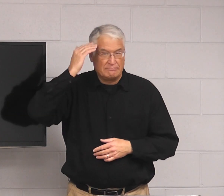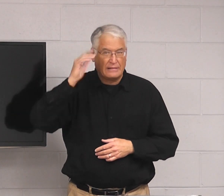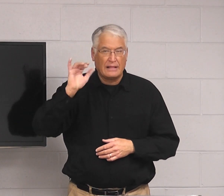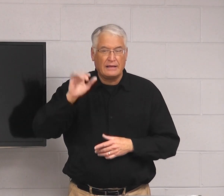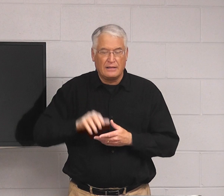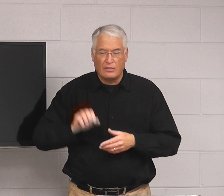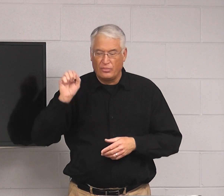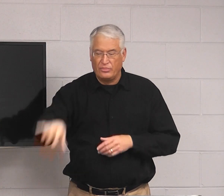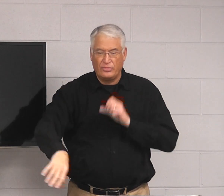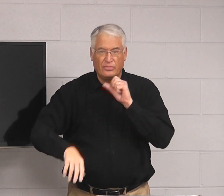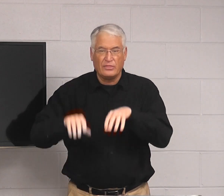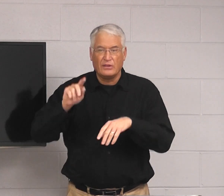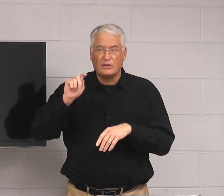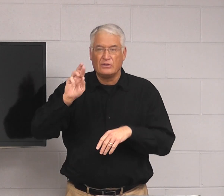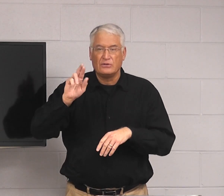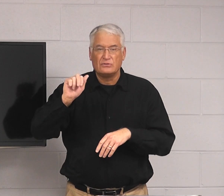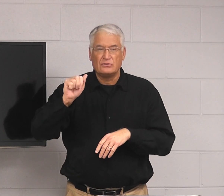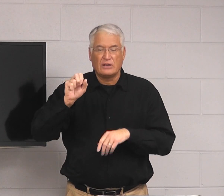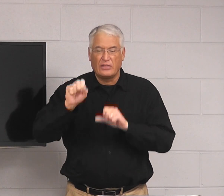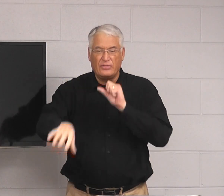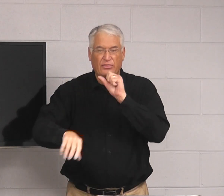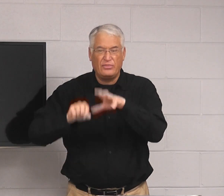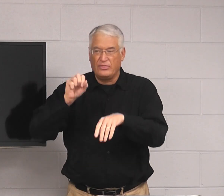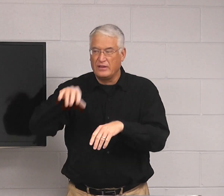Polluting. Like we can throw trash out.